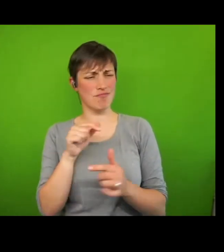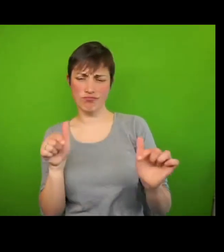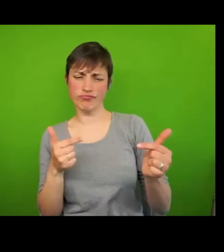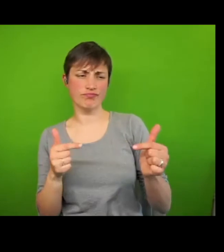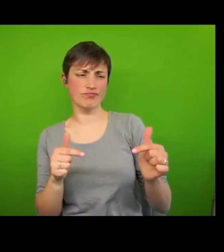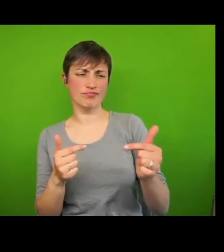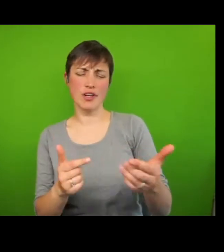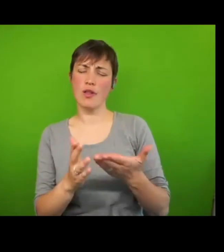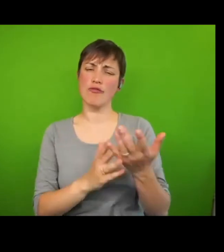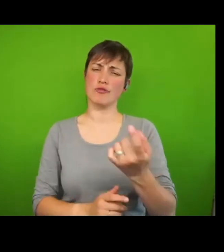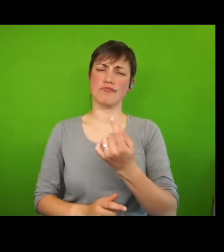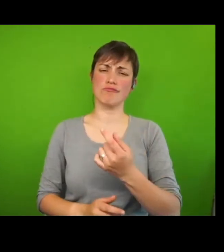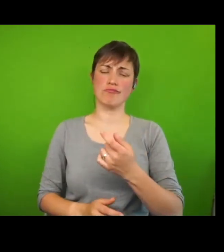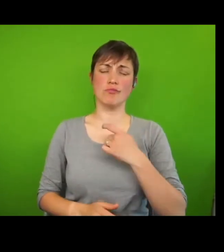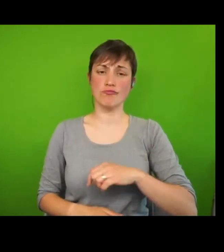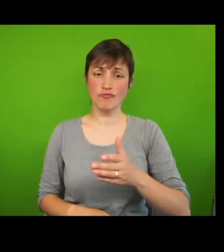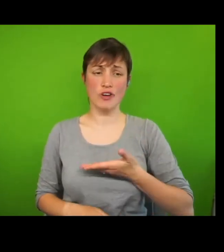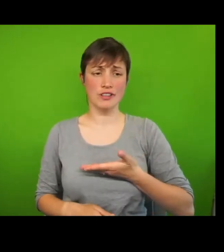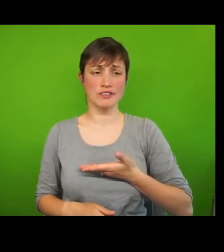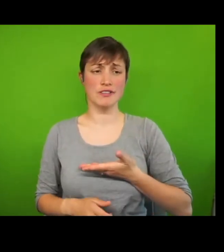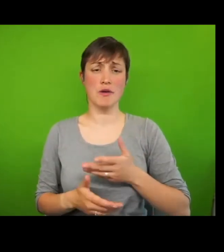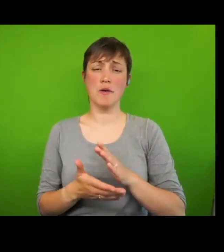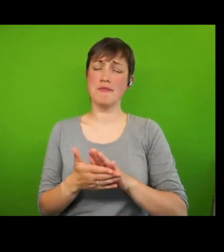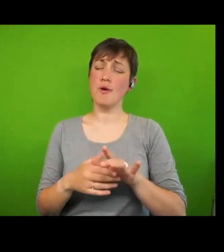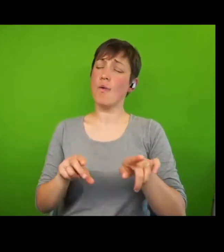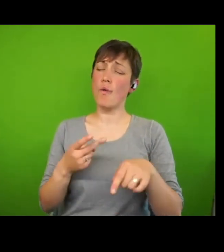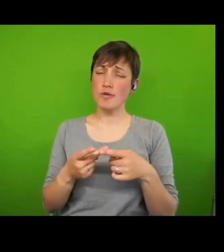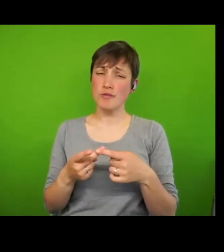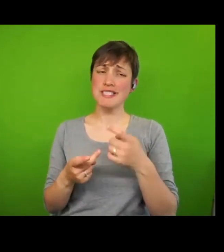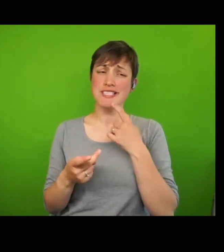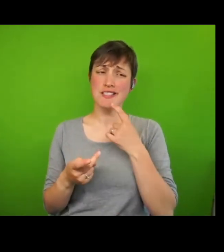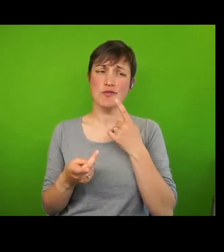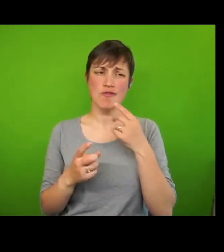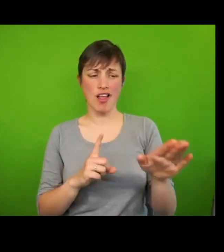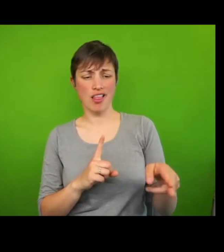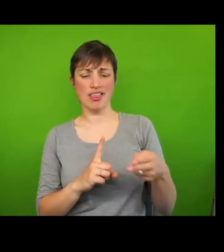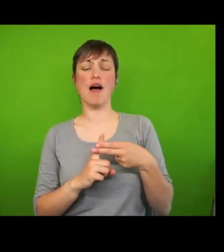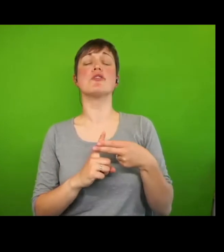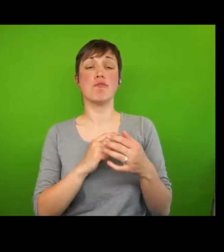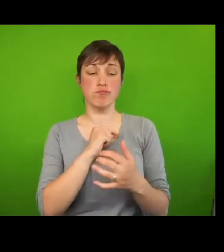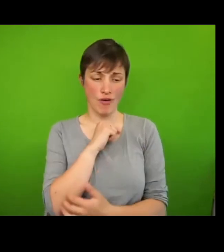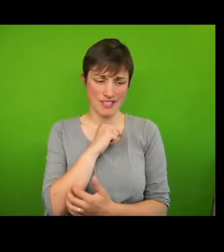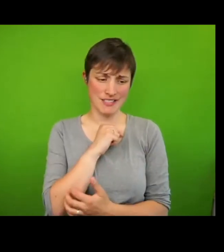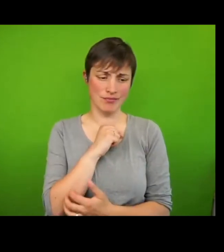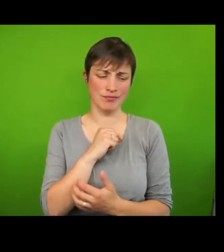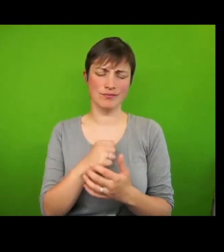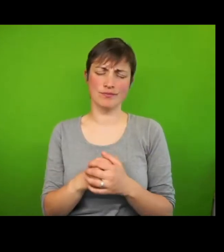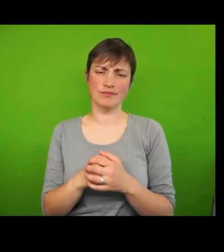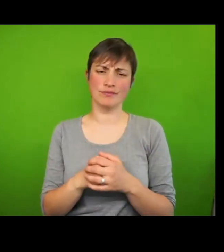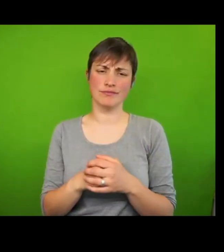easier to accept the label of poverty. A number of British studies have found a reluctance to do so.